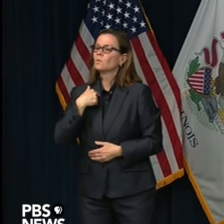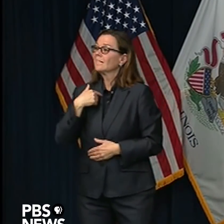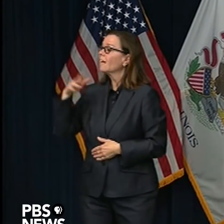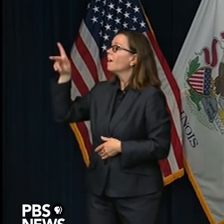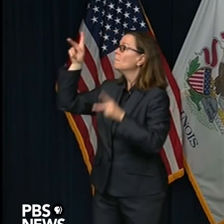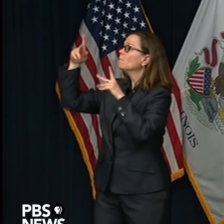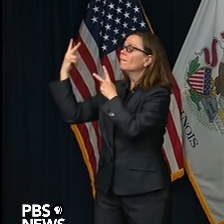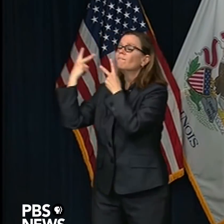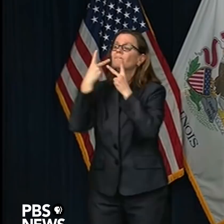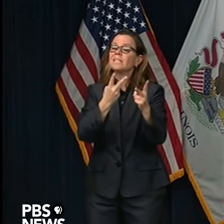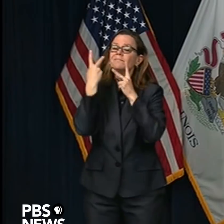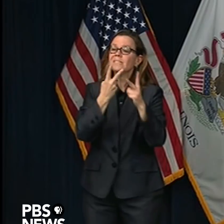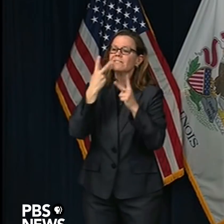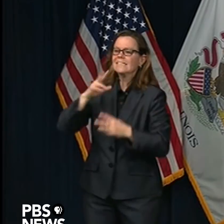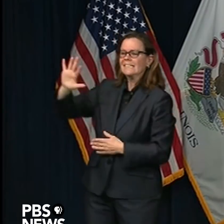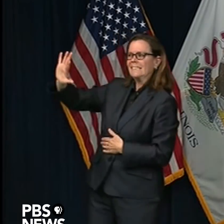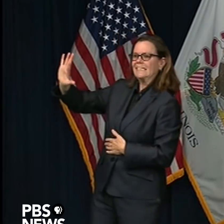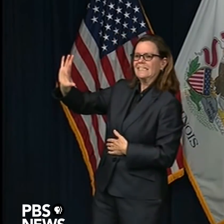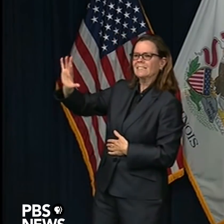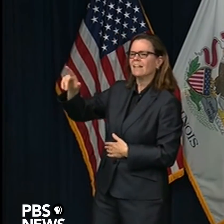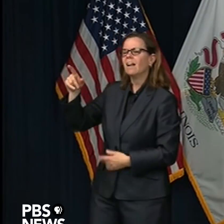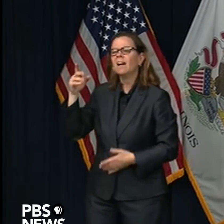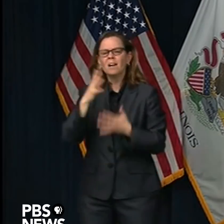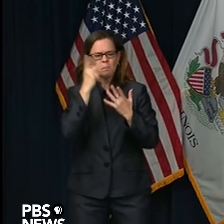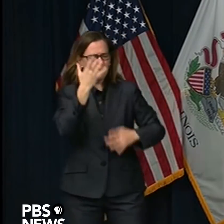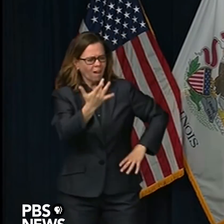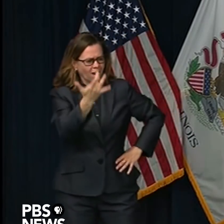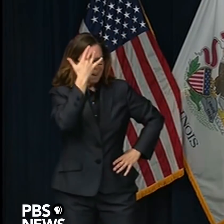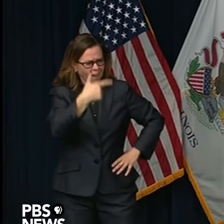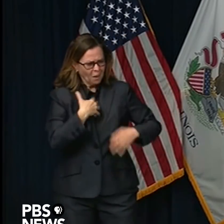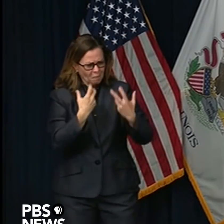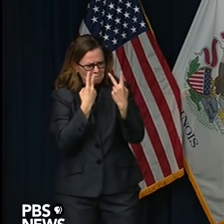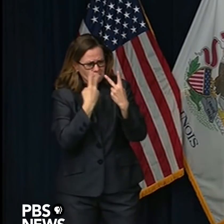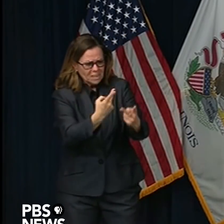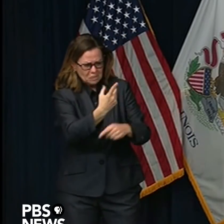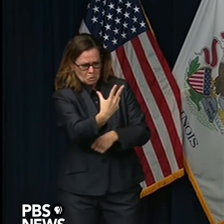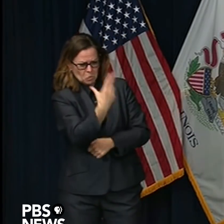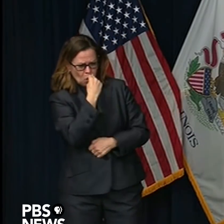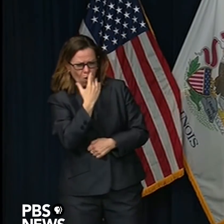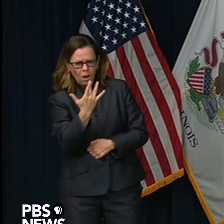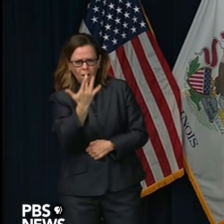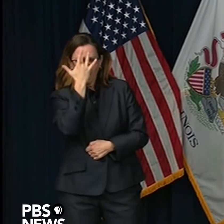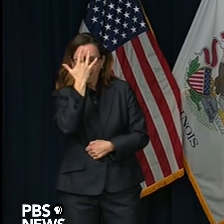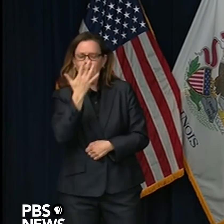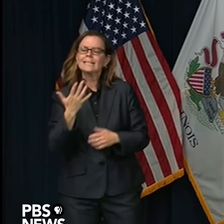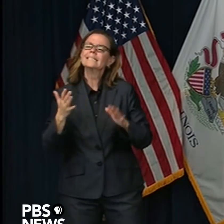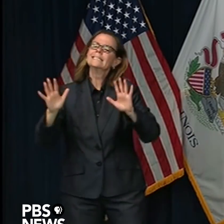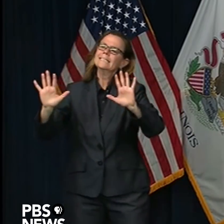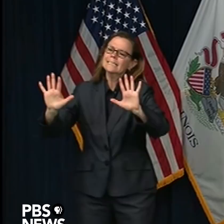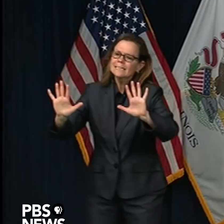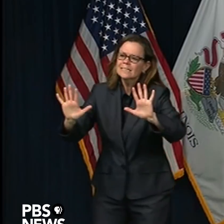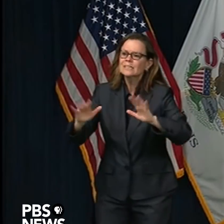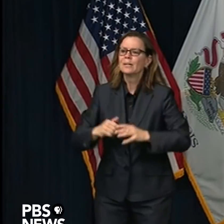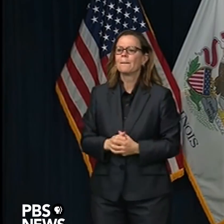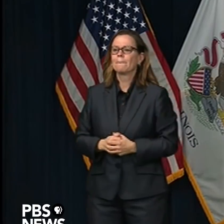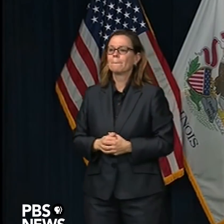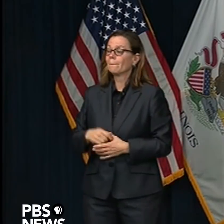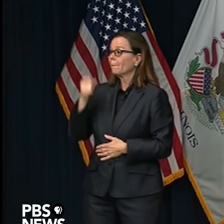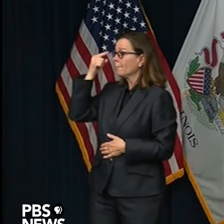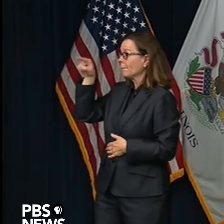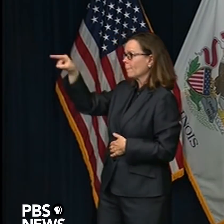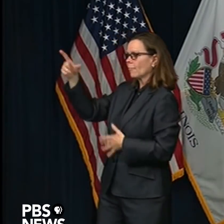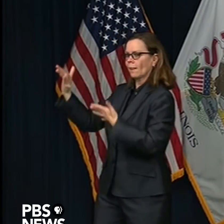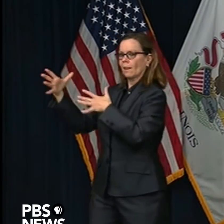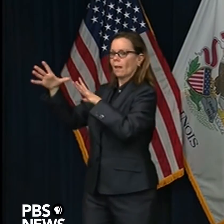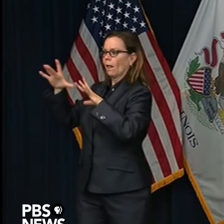sounds difficult, but in a situation such as this, where you know that the virus is being brought in by a visitor, that is the